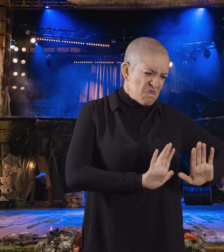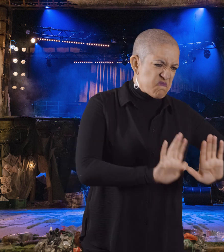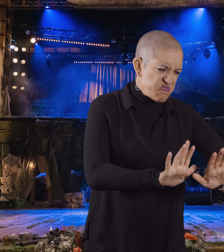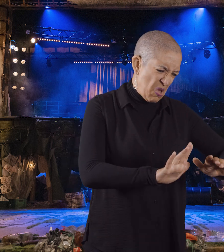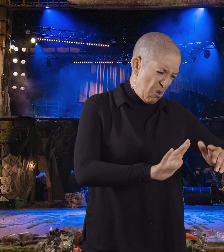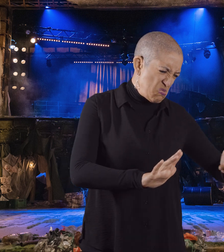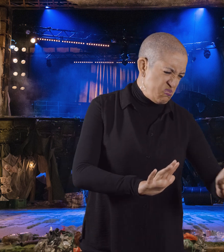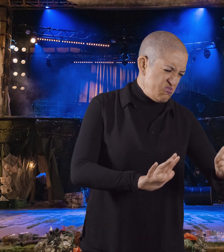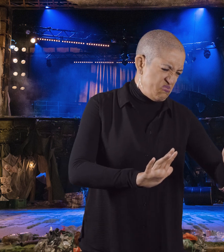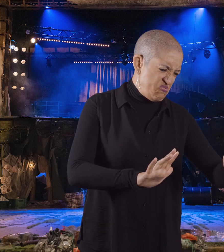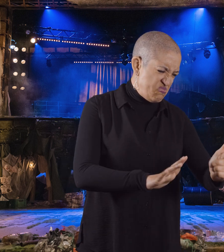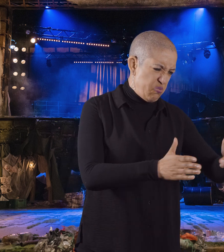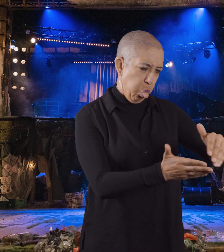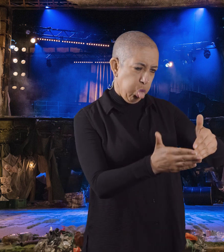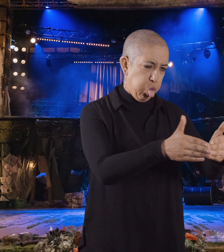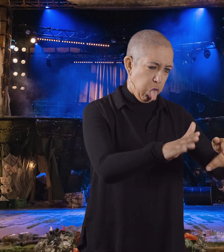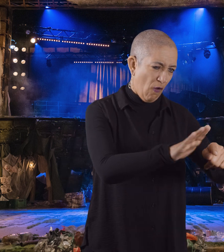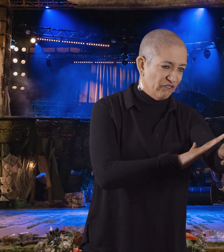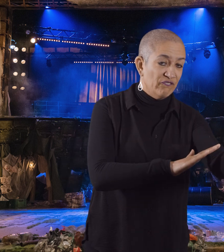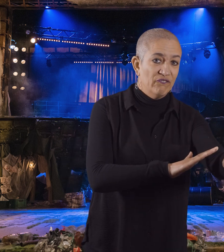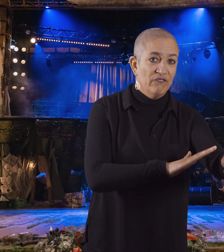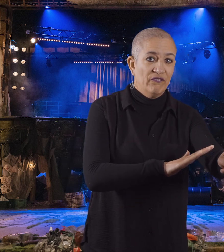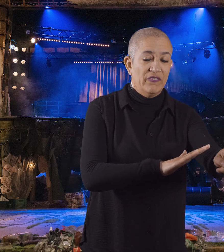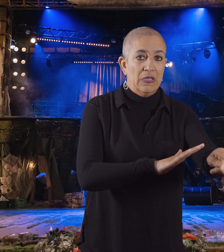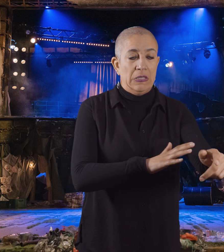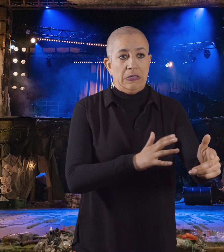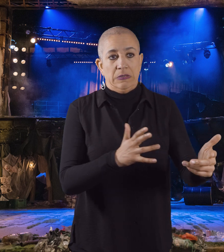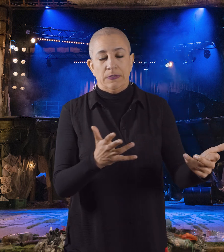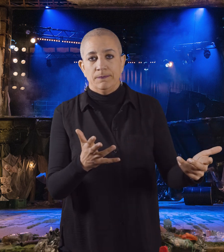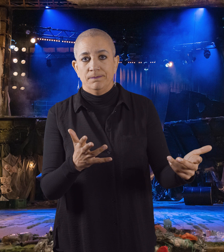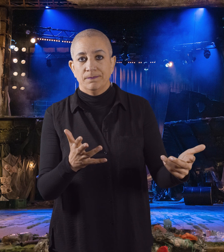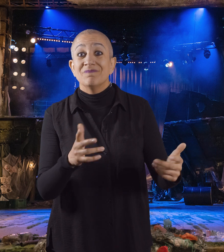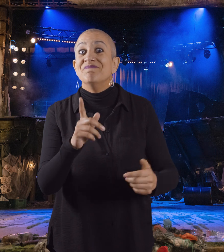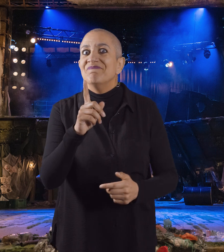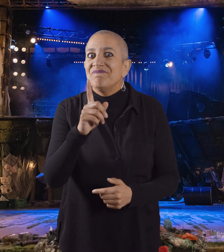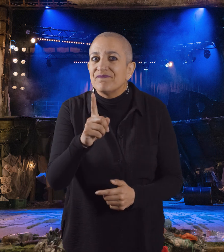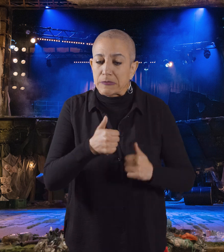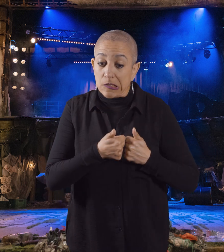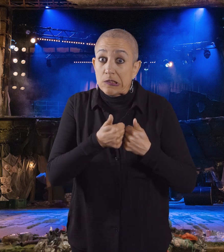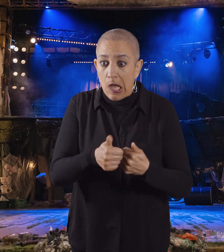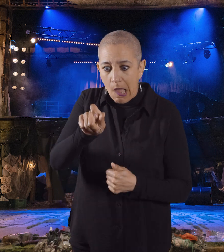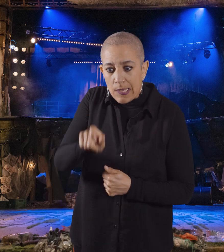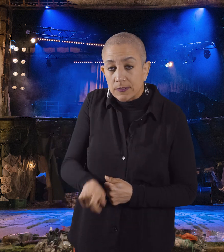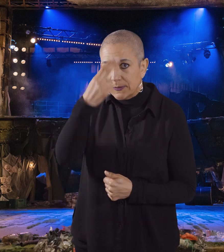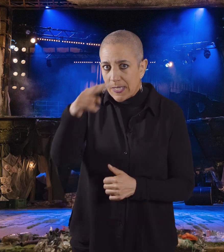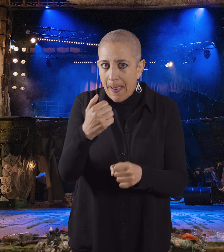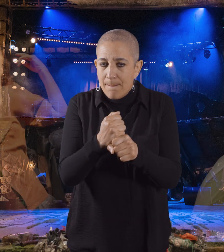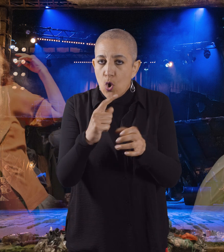However, a kind old advisor called Gonzalo put supplies on the boat. So